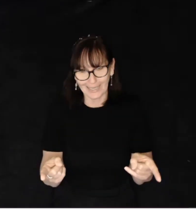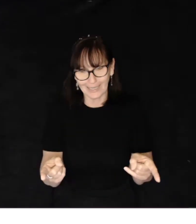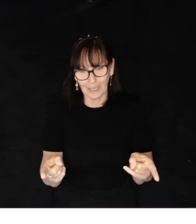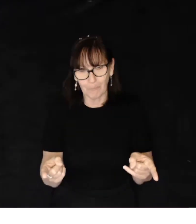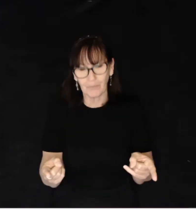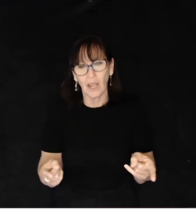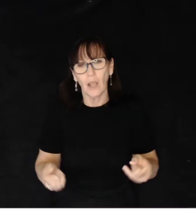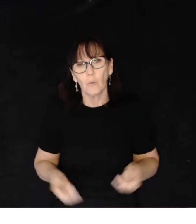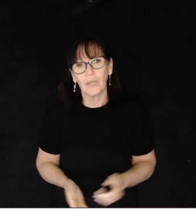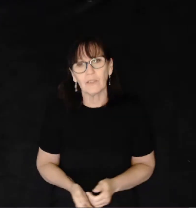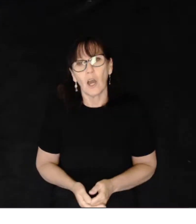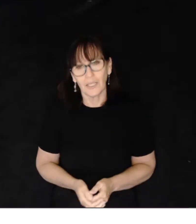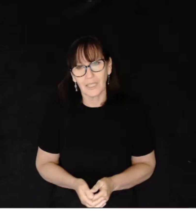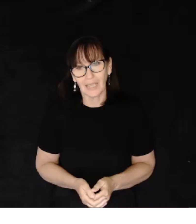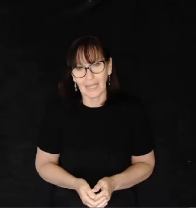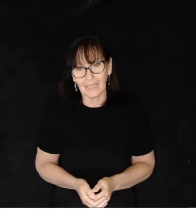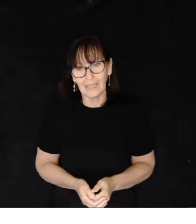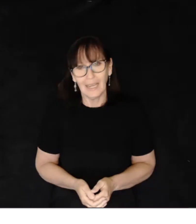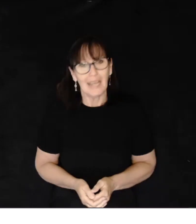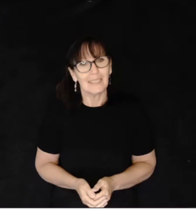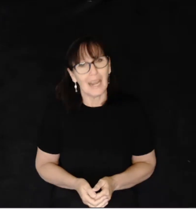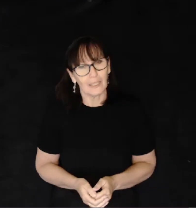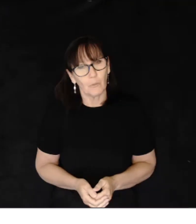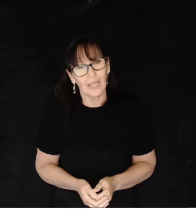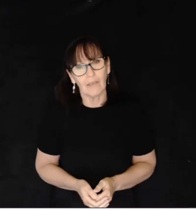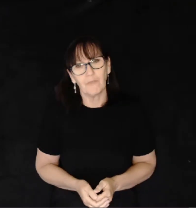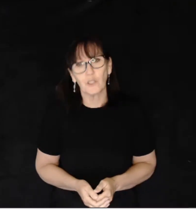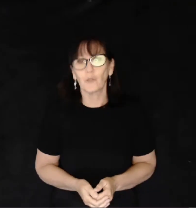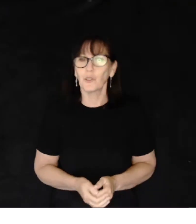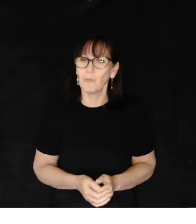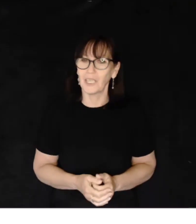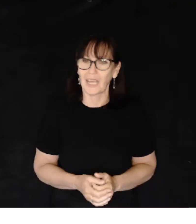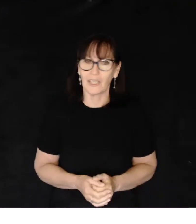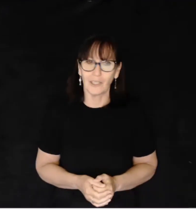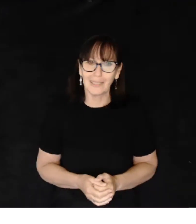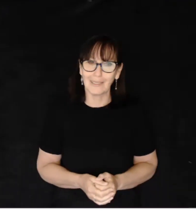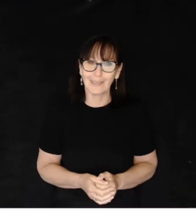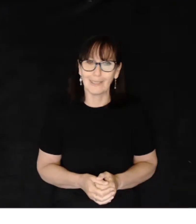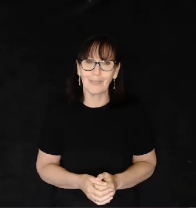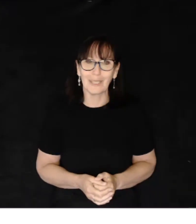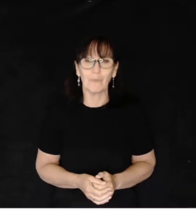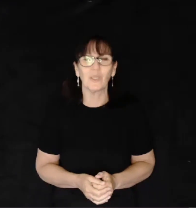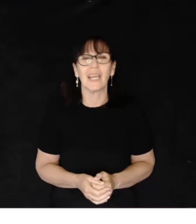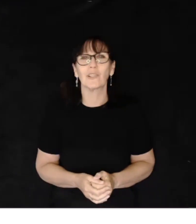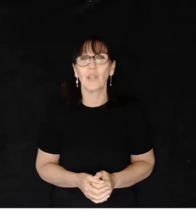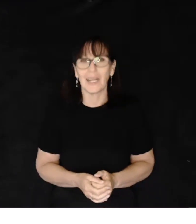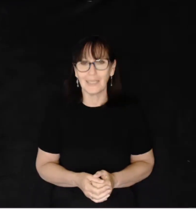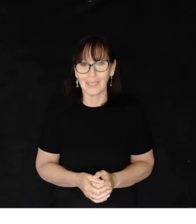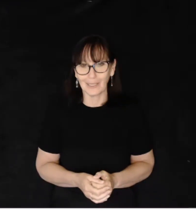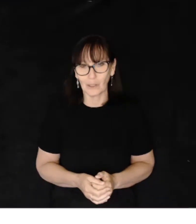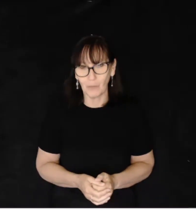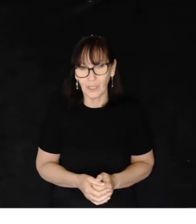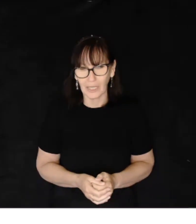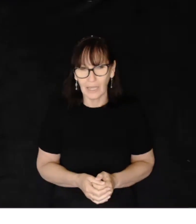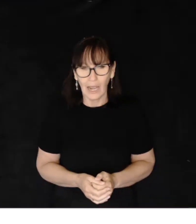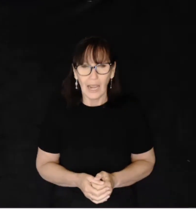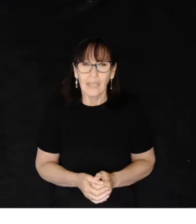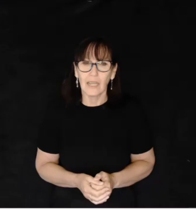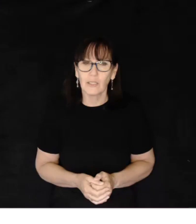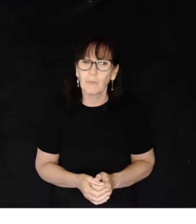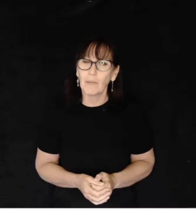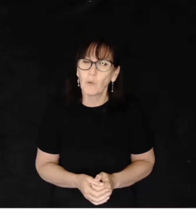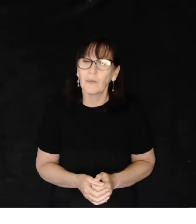states. With Ausland, now that we have visual communication systems and with our transient community,